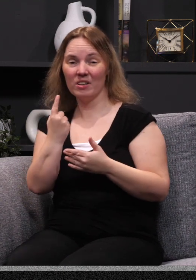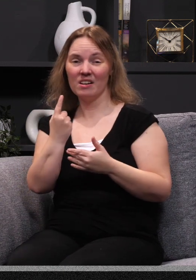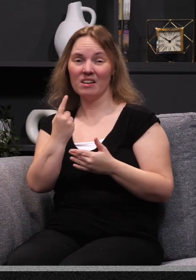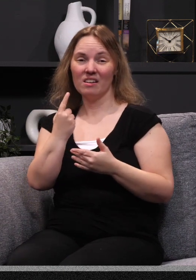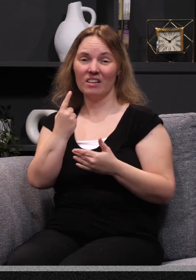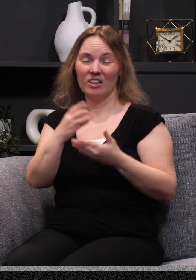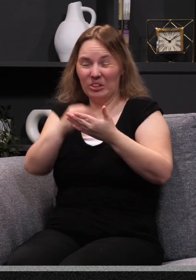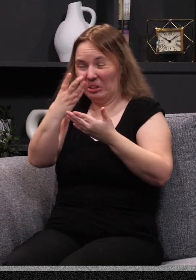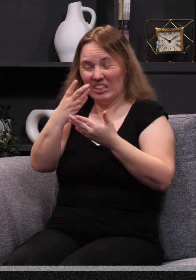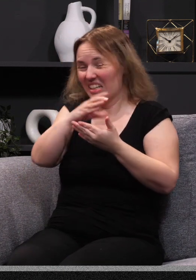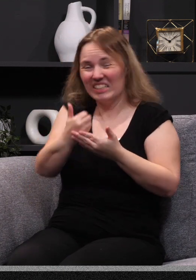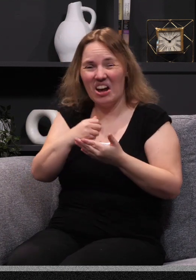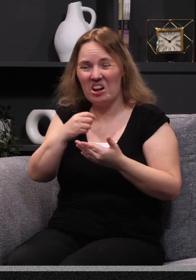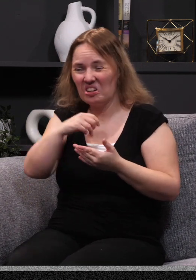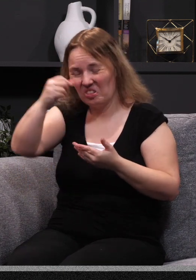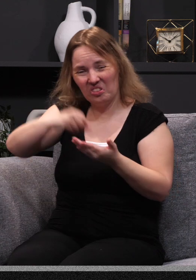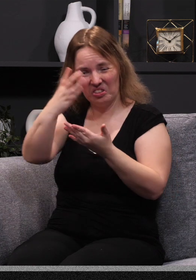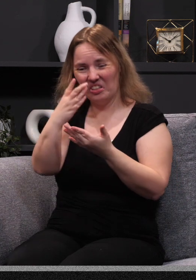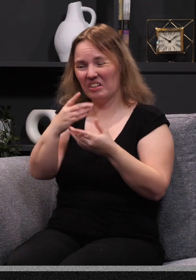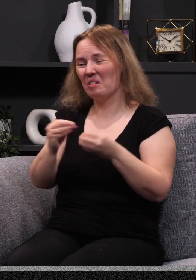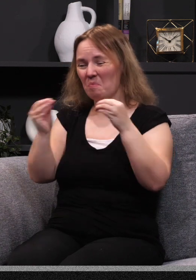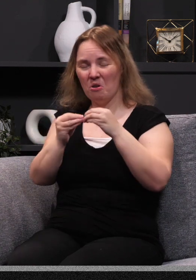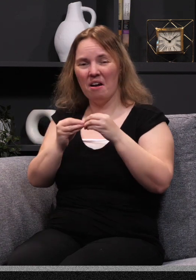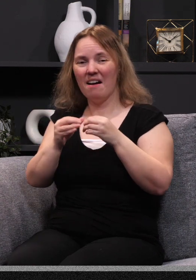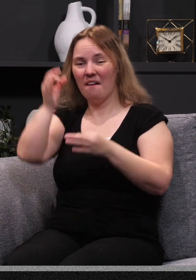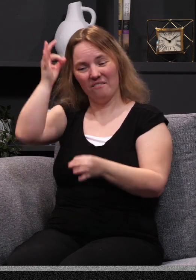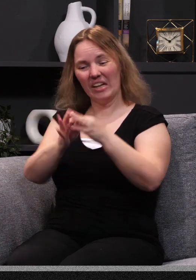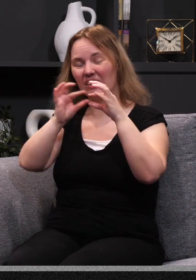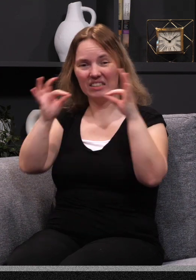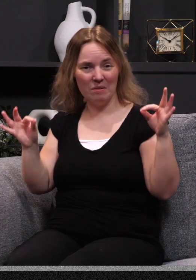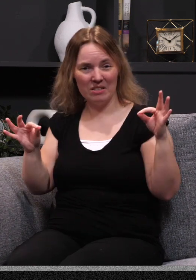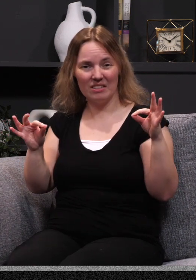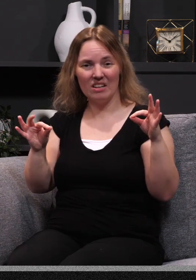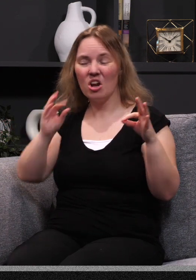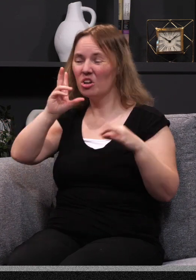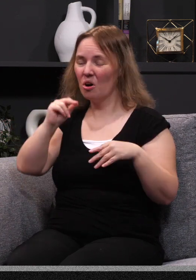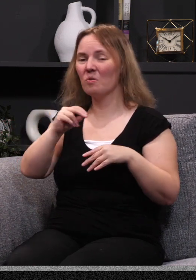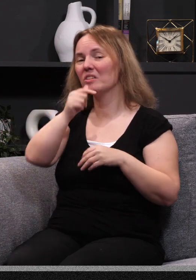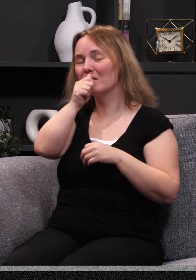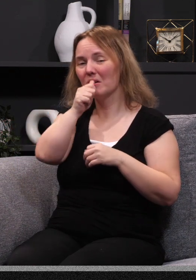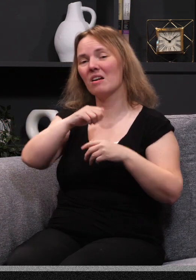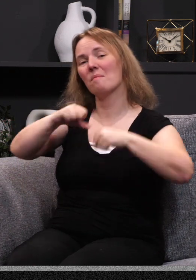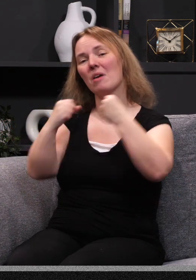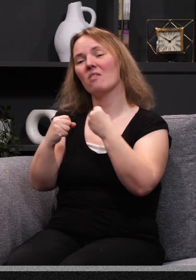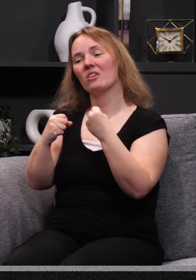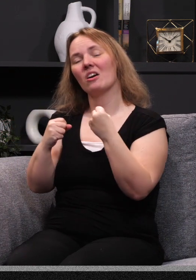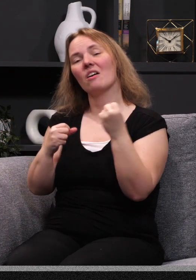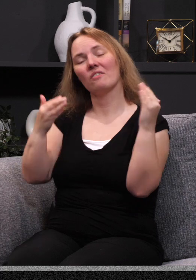it's not just learning more cliches, right? It's not just more faith statements. The real secret to power in wrestling